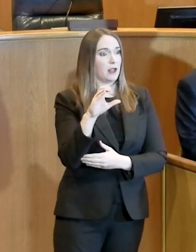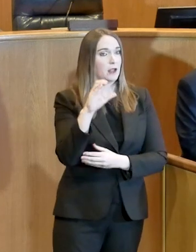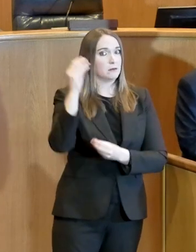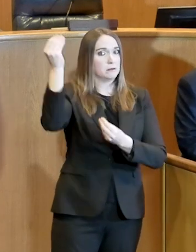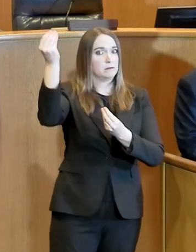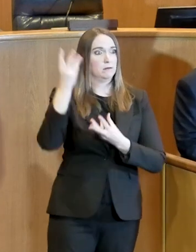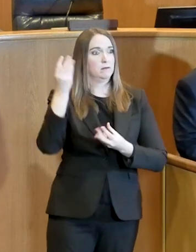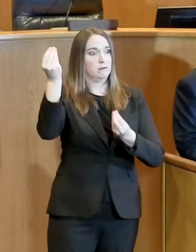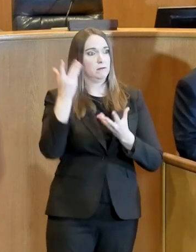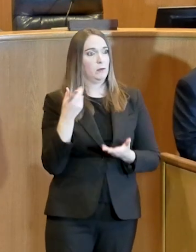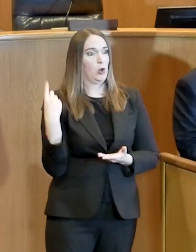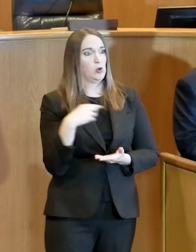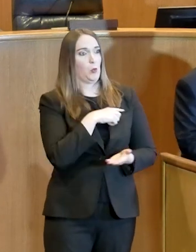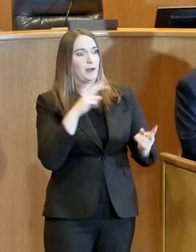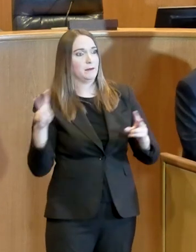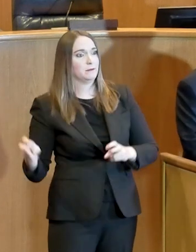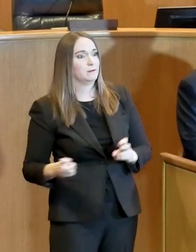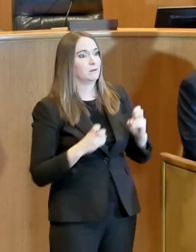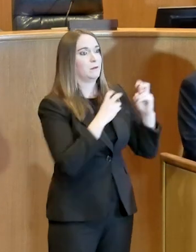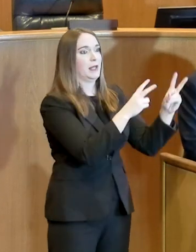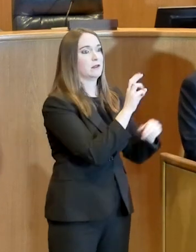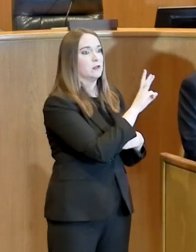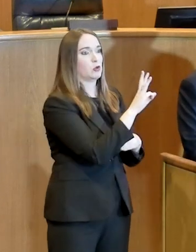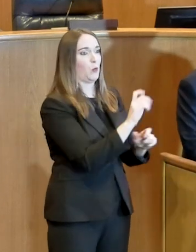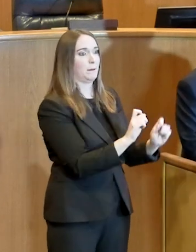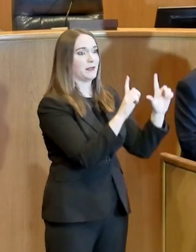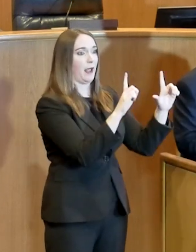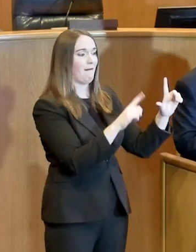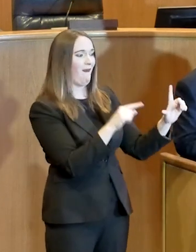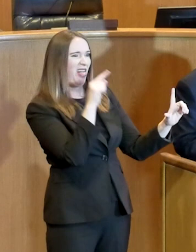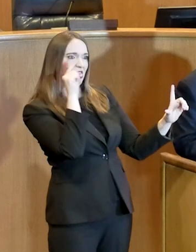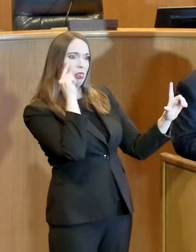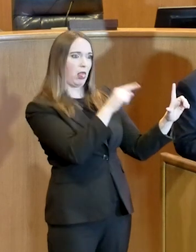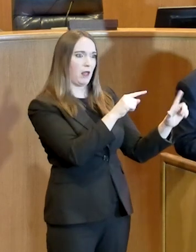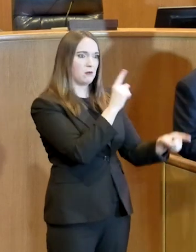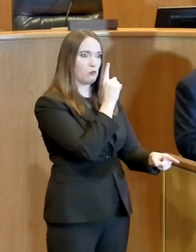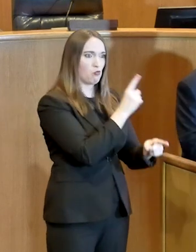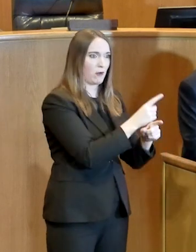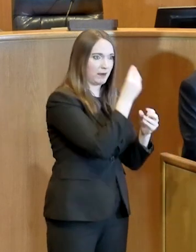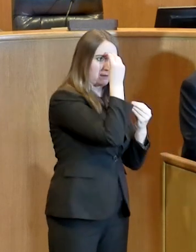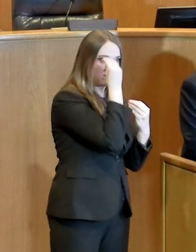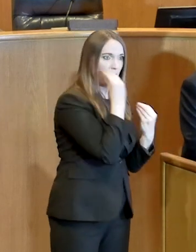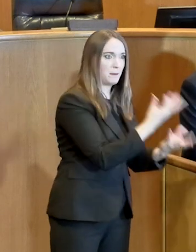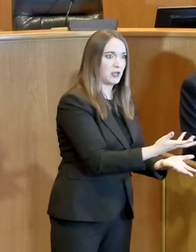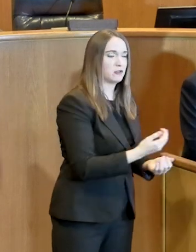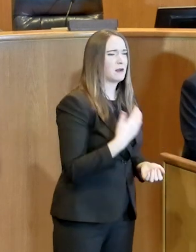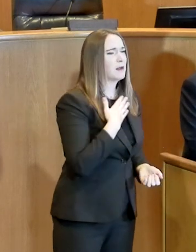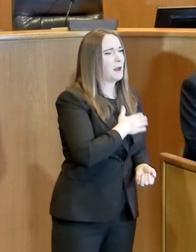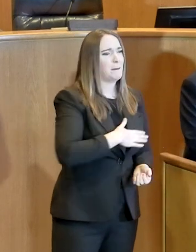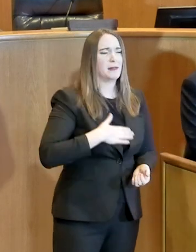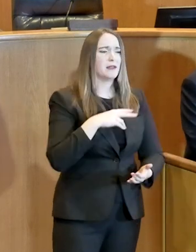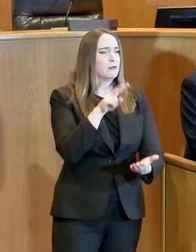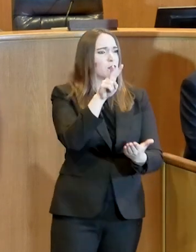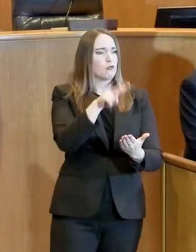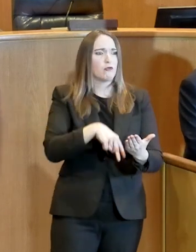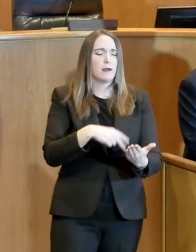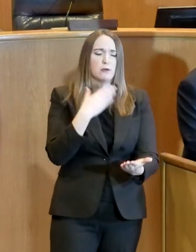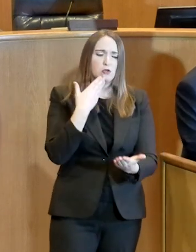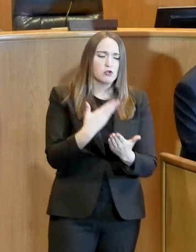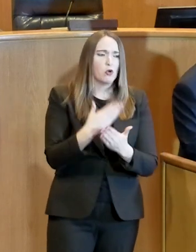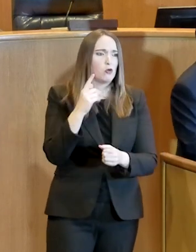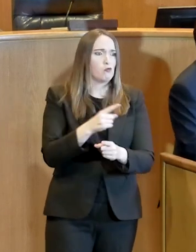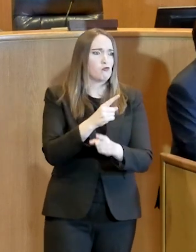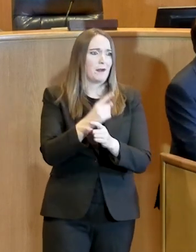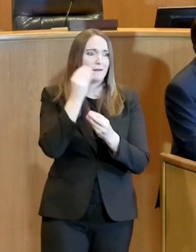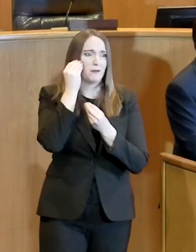information. And this is the right place to go, and be sure and go to reputable sources. The other